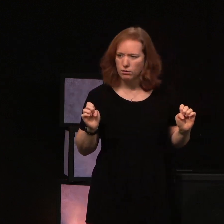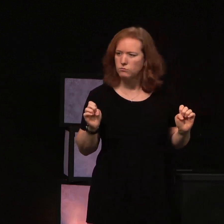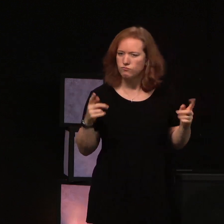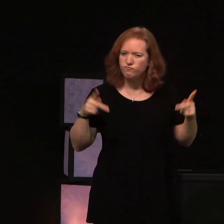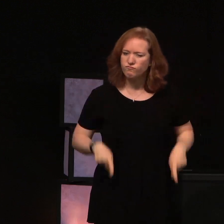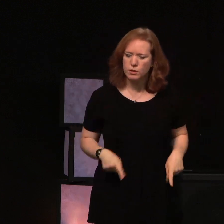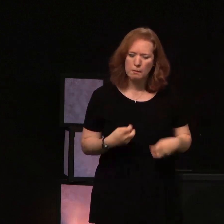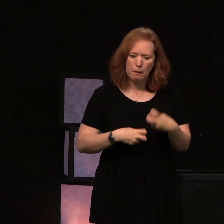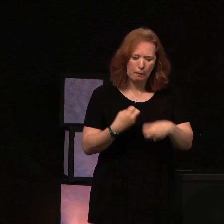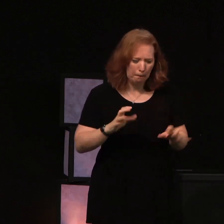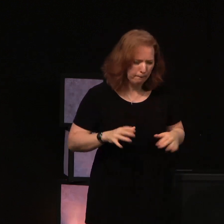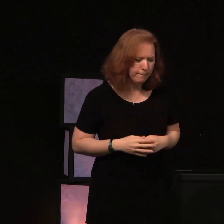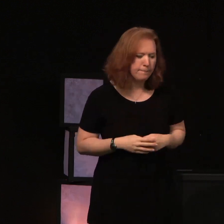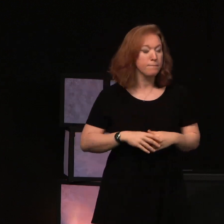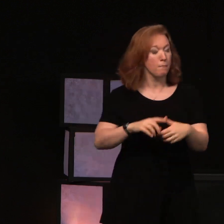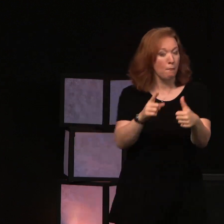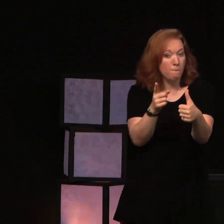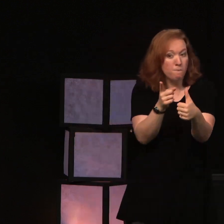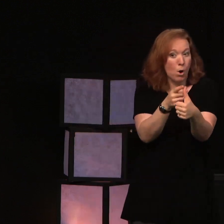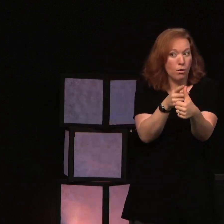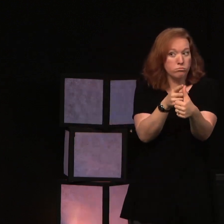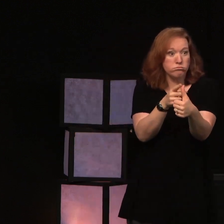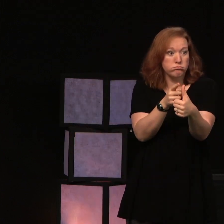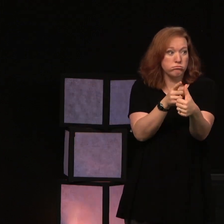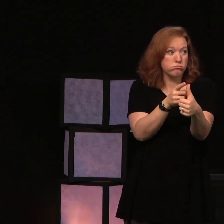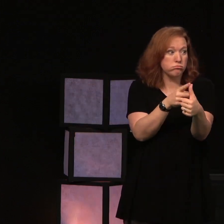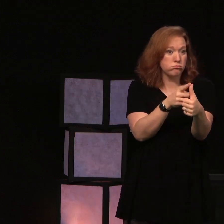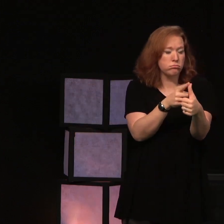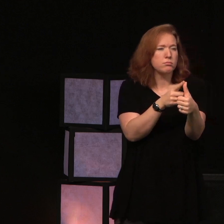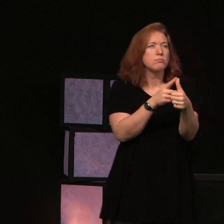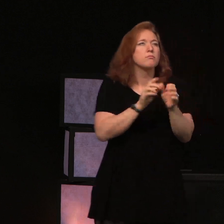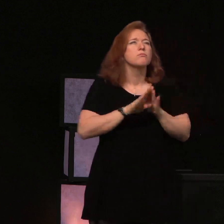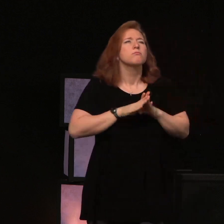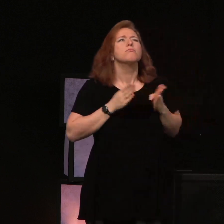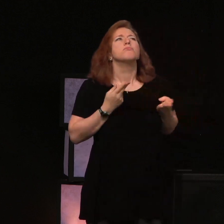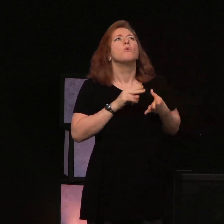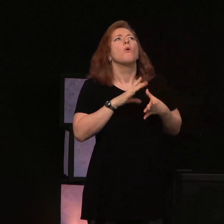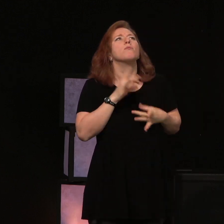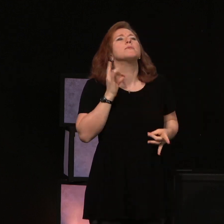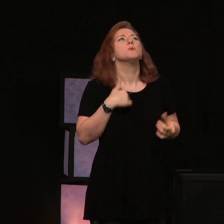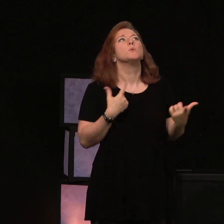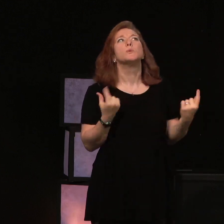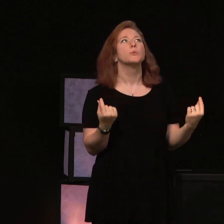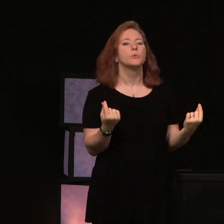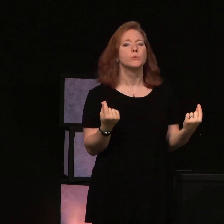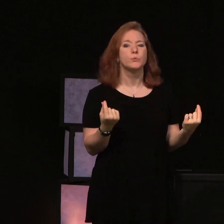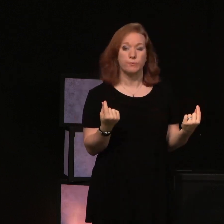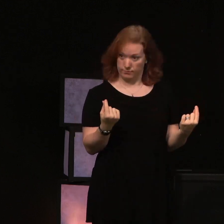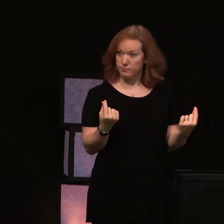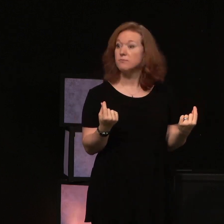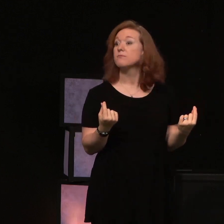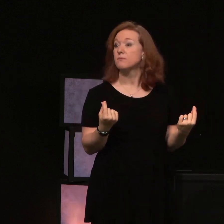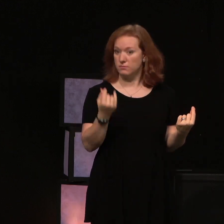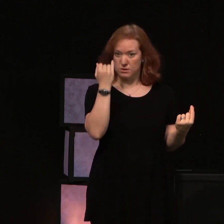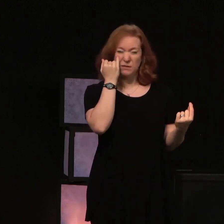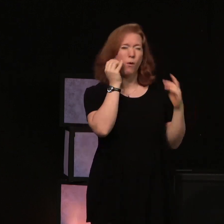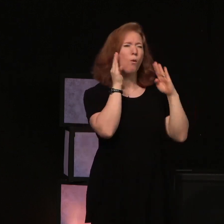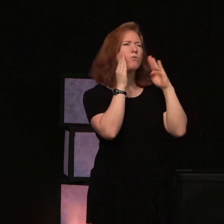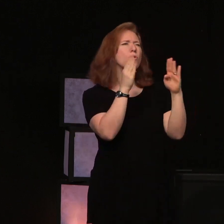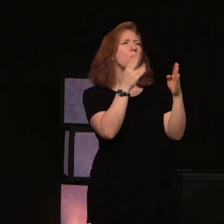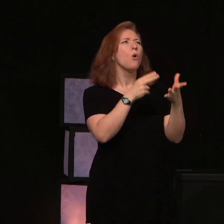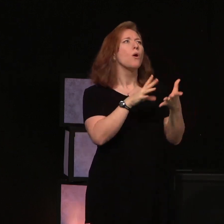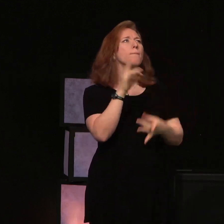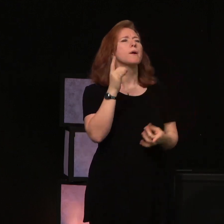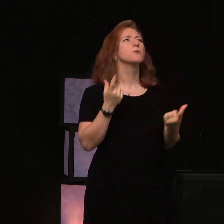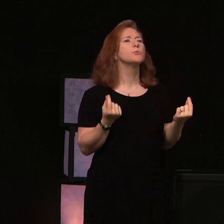First and foremost, be in tune with the Holy Spirit. If we were in tune with the Holy Spirit all the time,